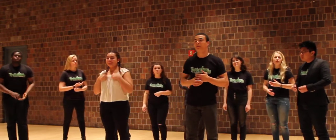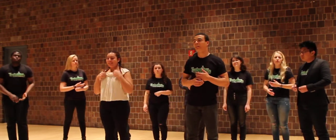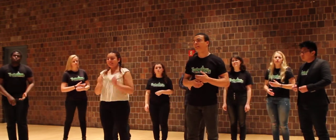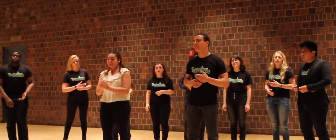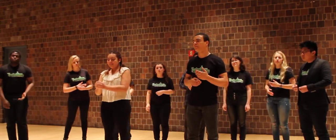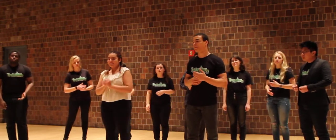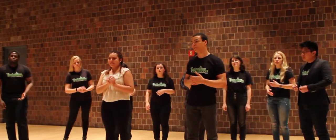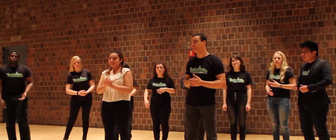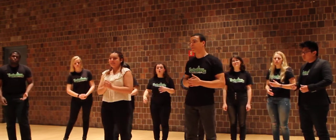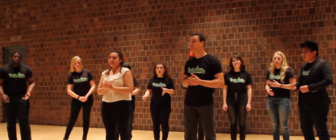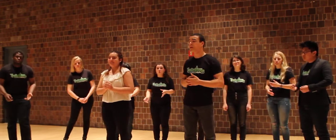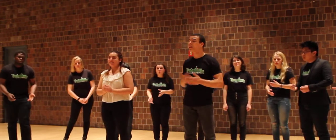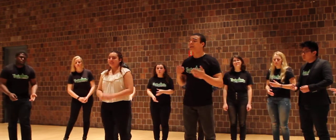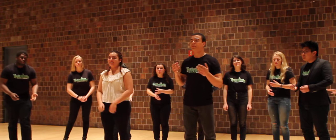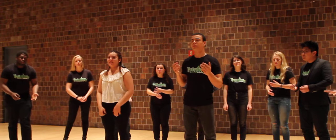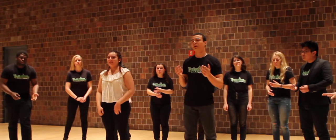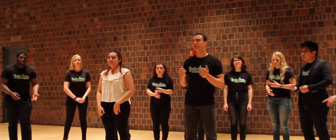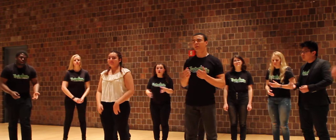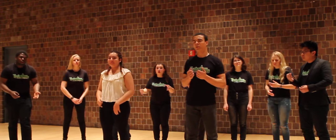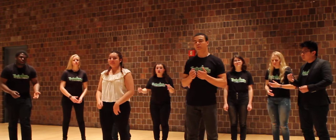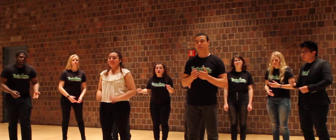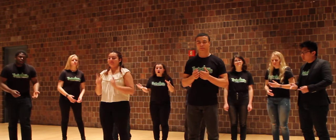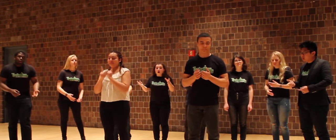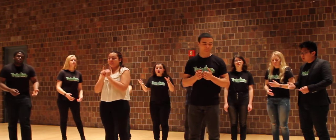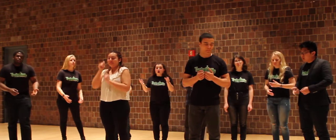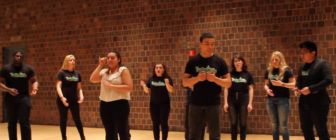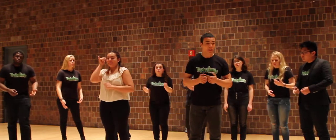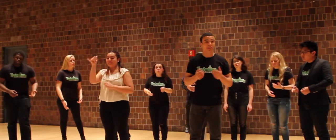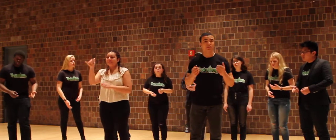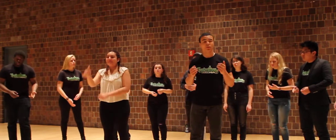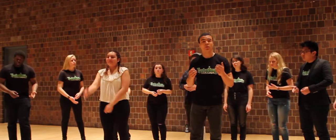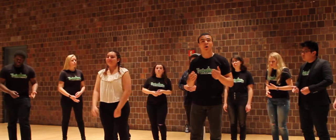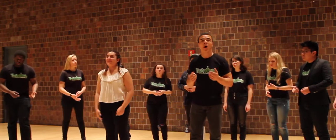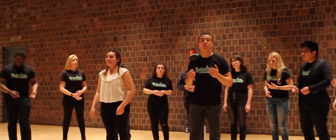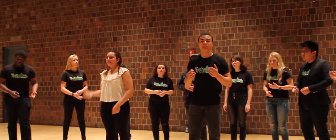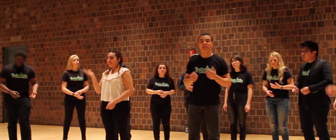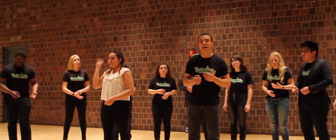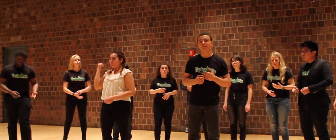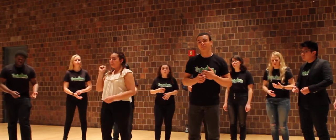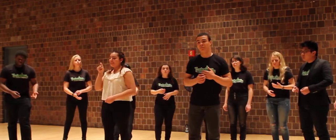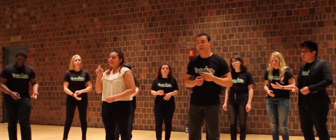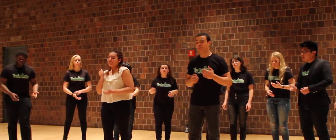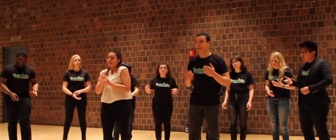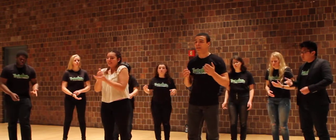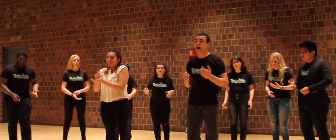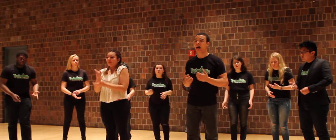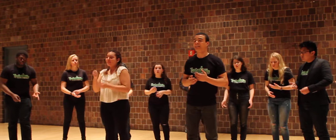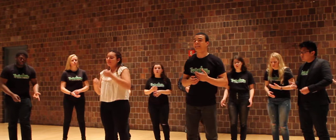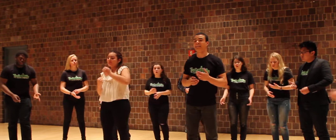live with you Even when we ghost Cause you were always there for me When I needed